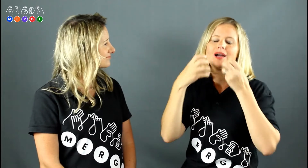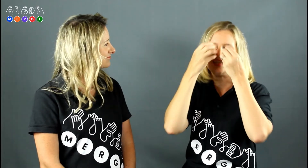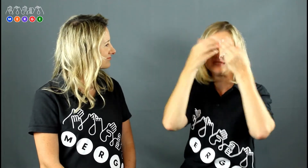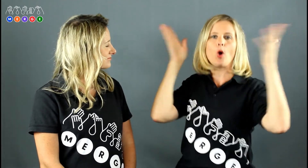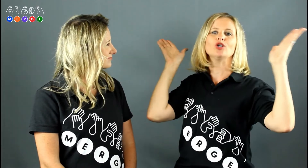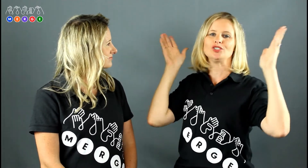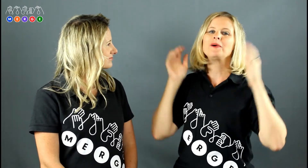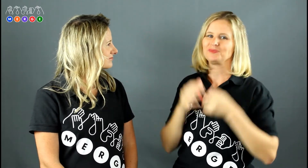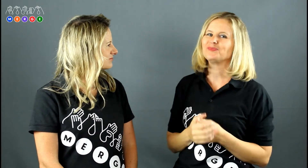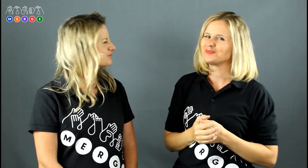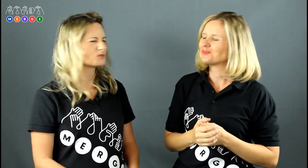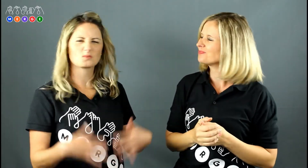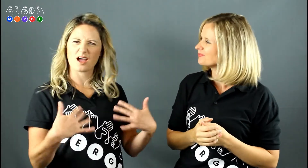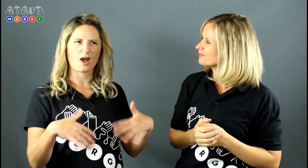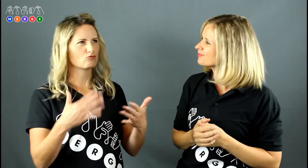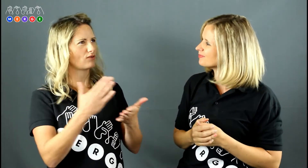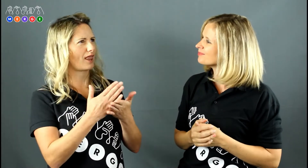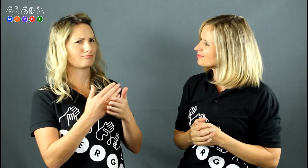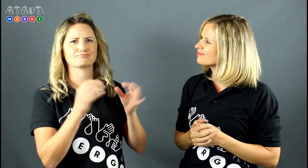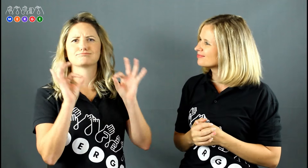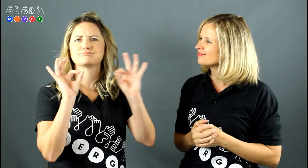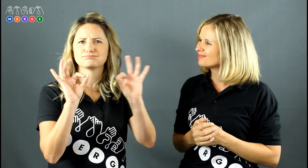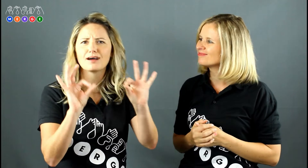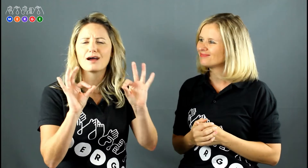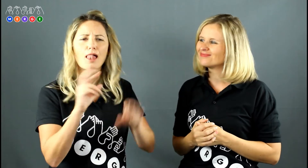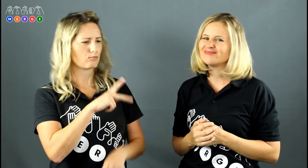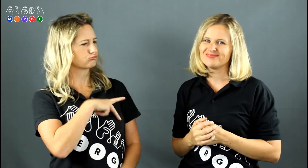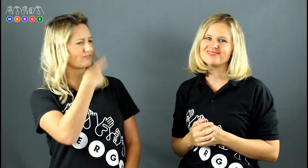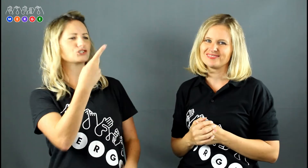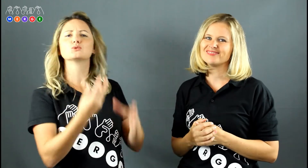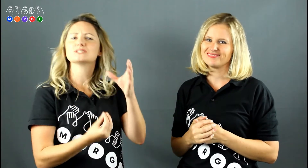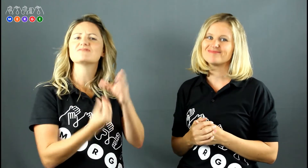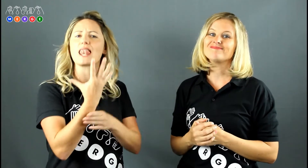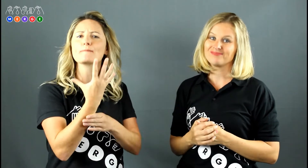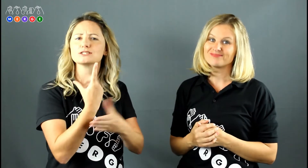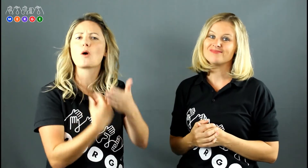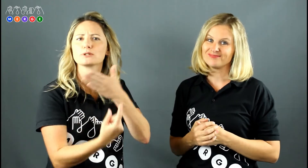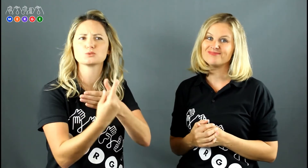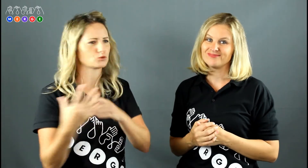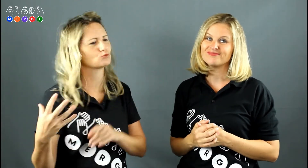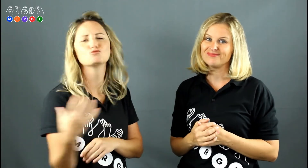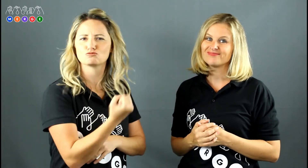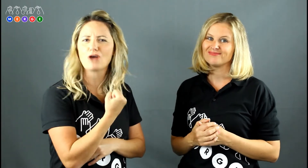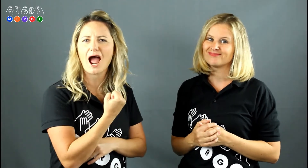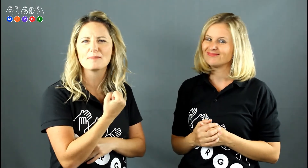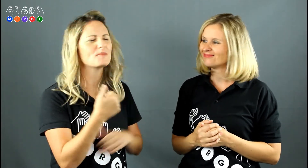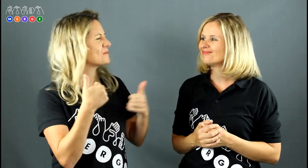and what that is. So really exposing people to that. Wow. So that's really a fantastic